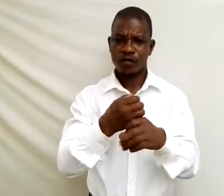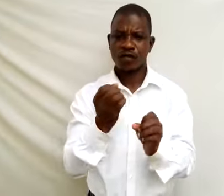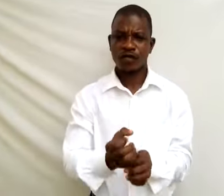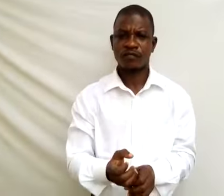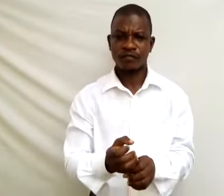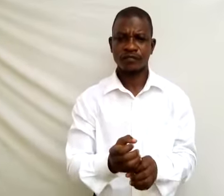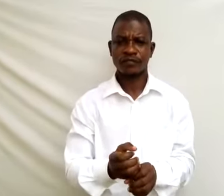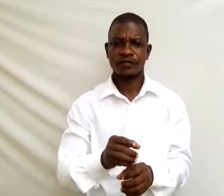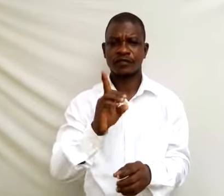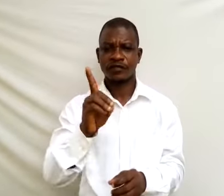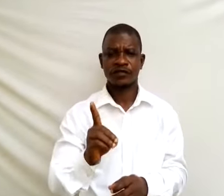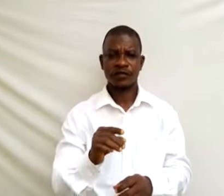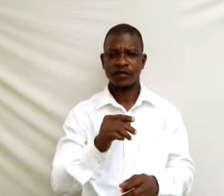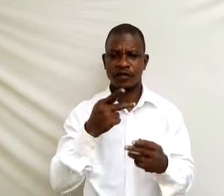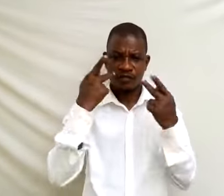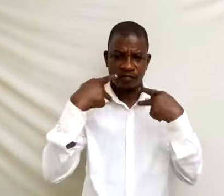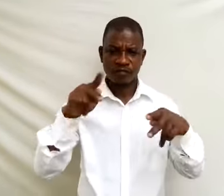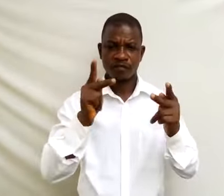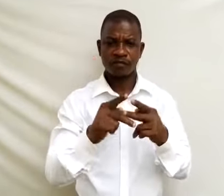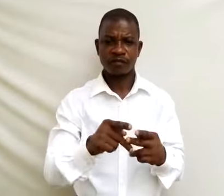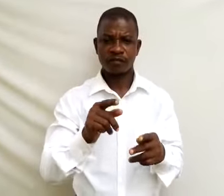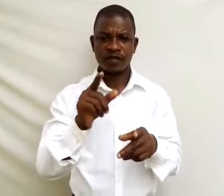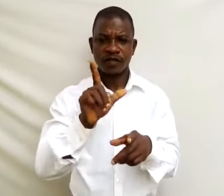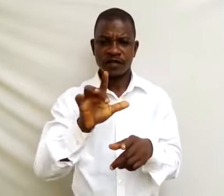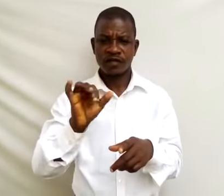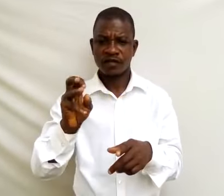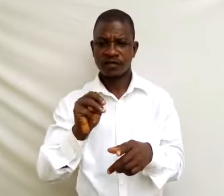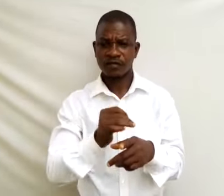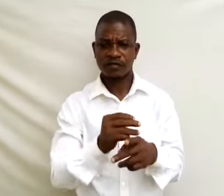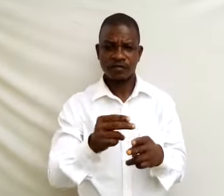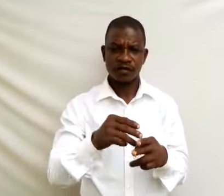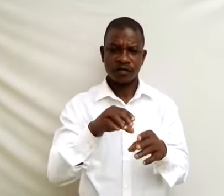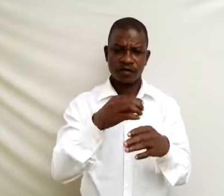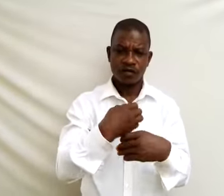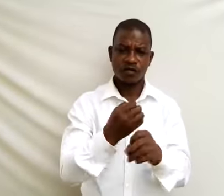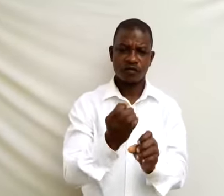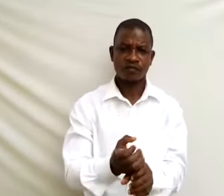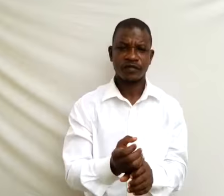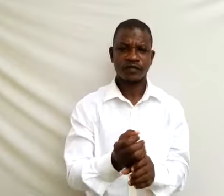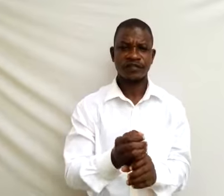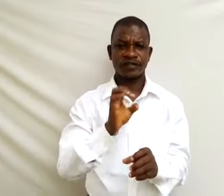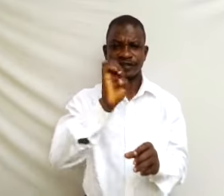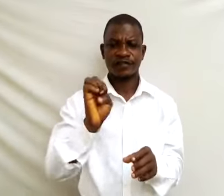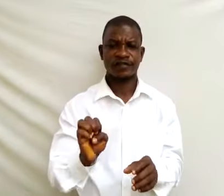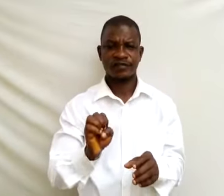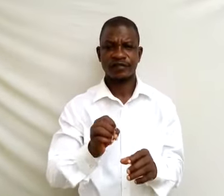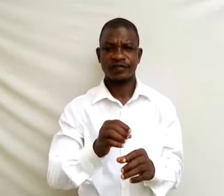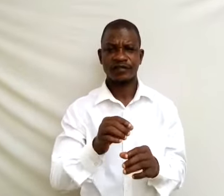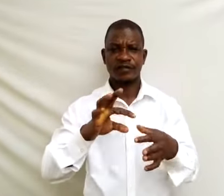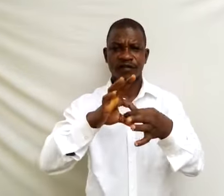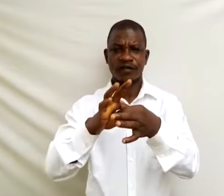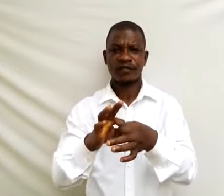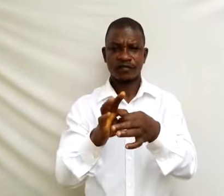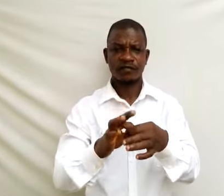g public limited liability companies, e cooperative societies,